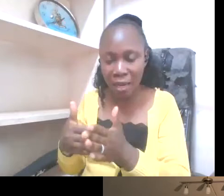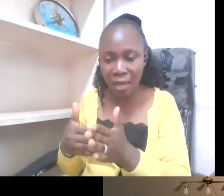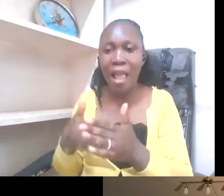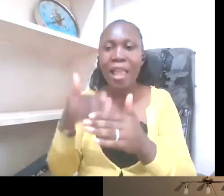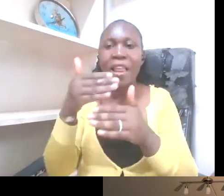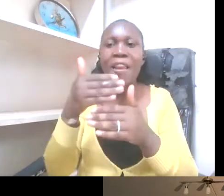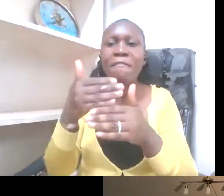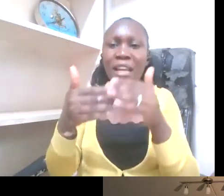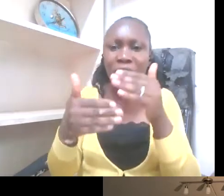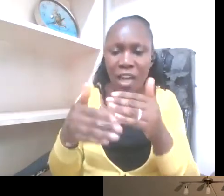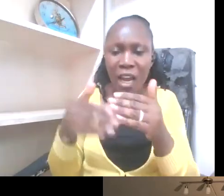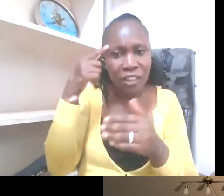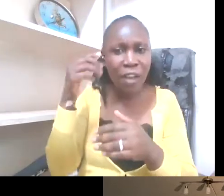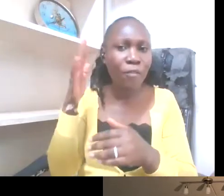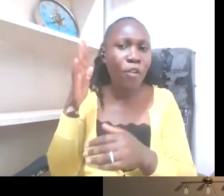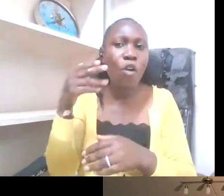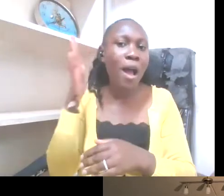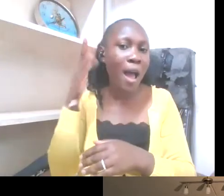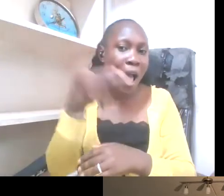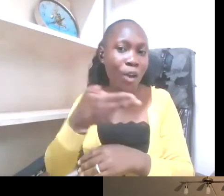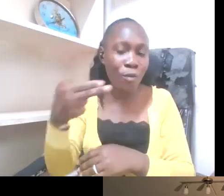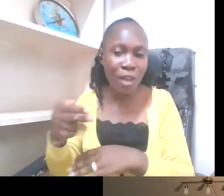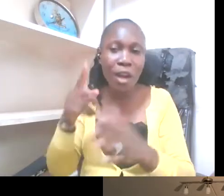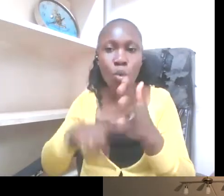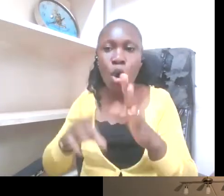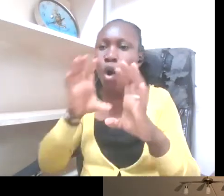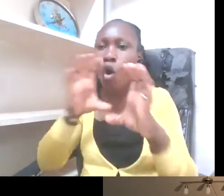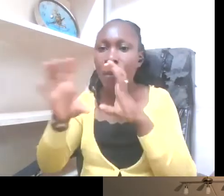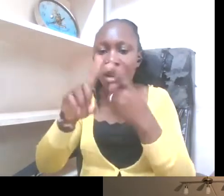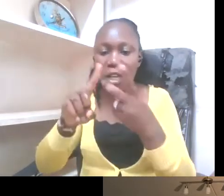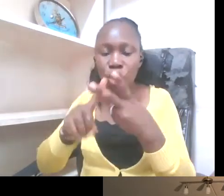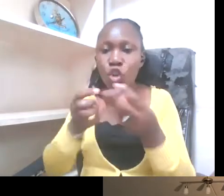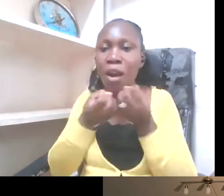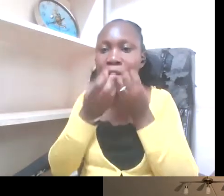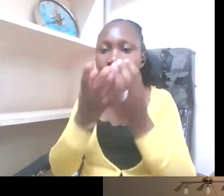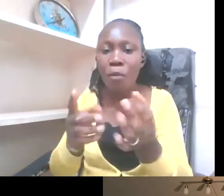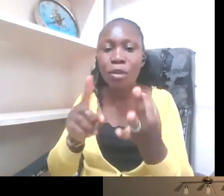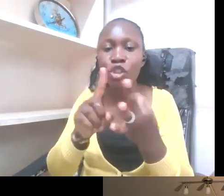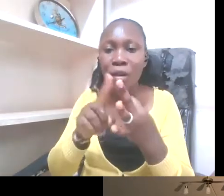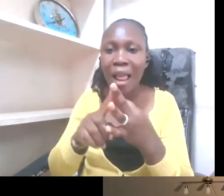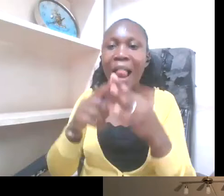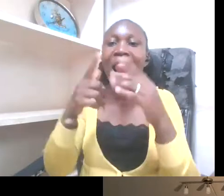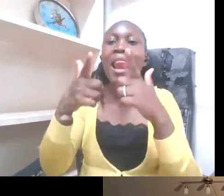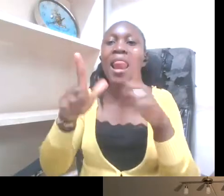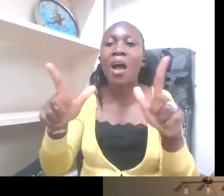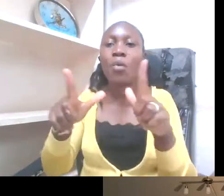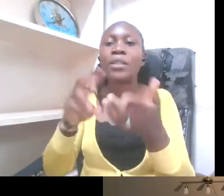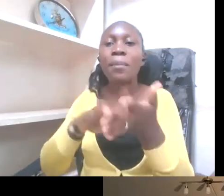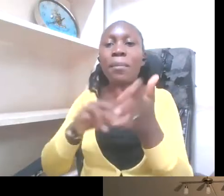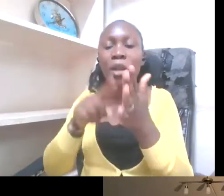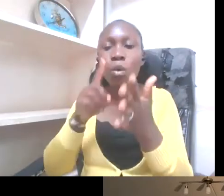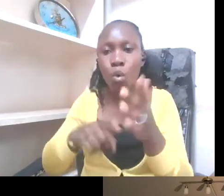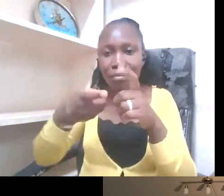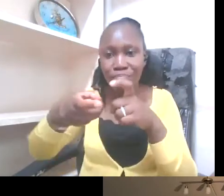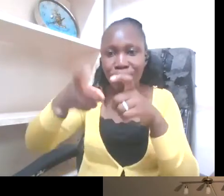hearing are communication, information and language. So we want to increase communication through normalizing